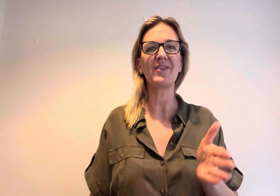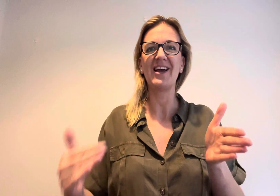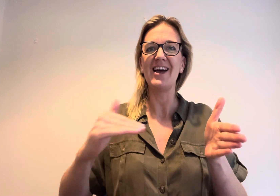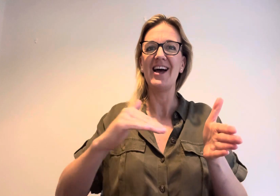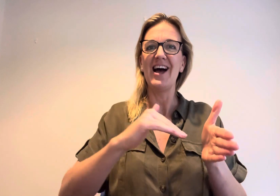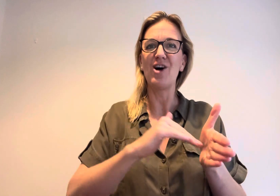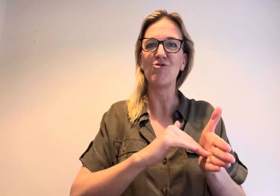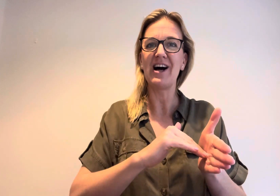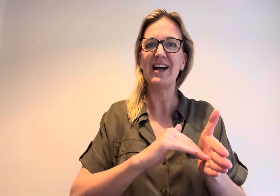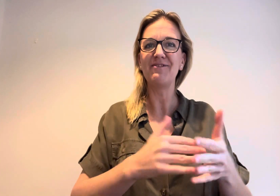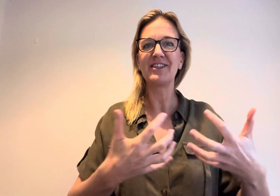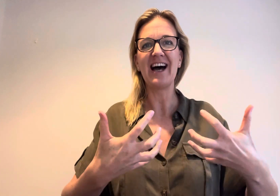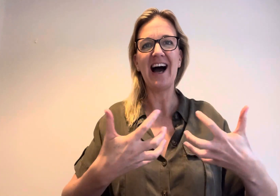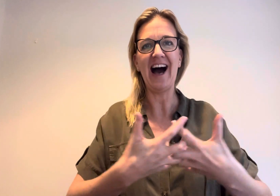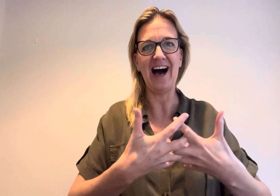Arrived how?